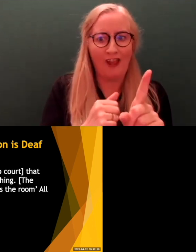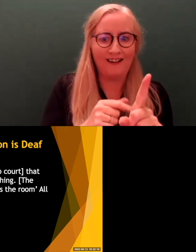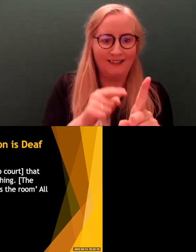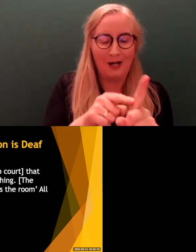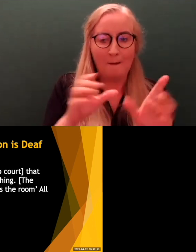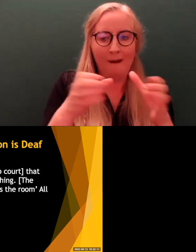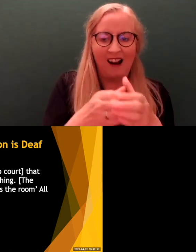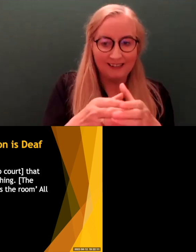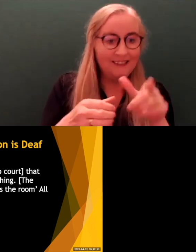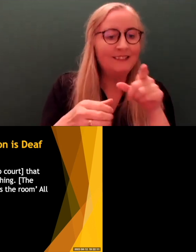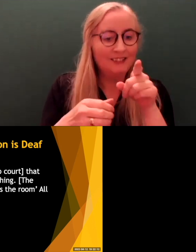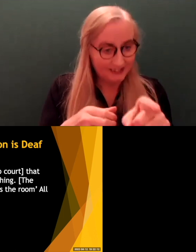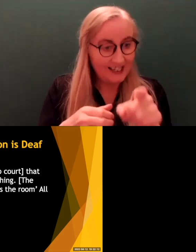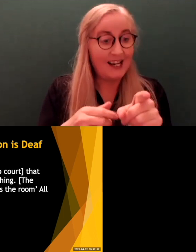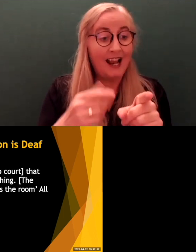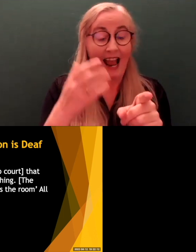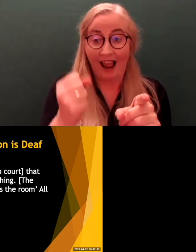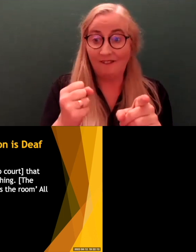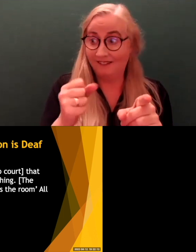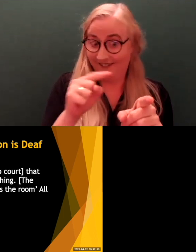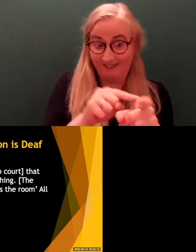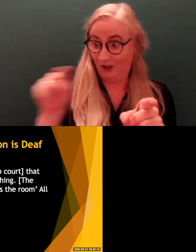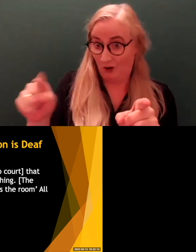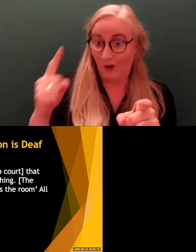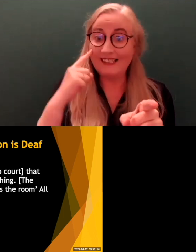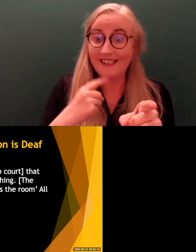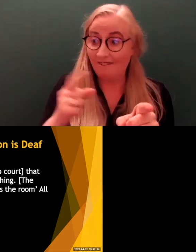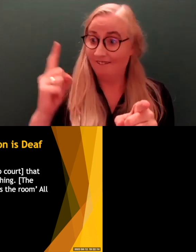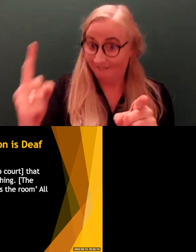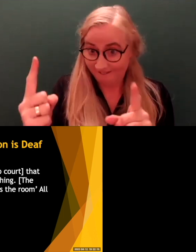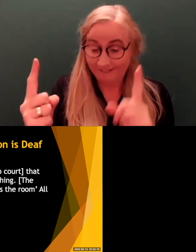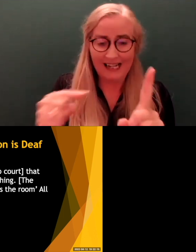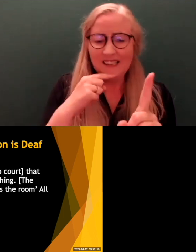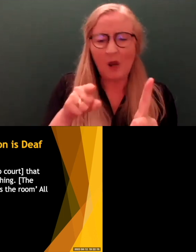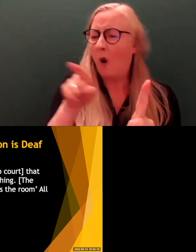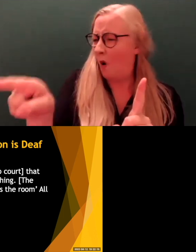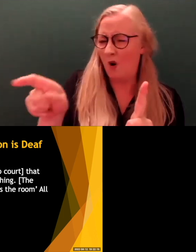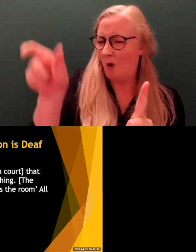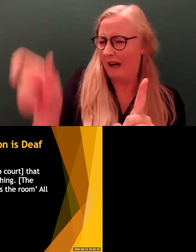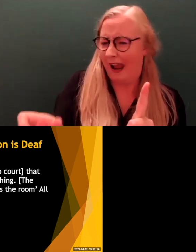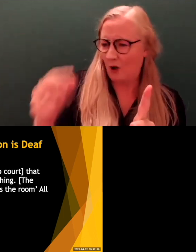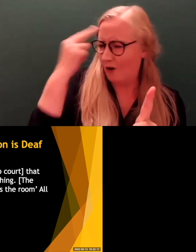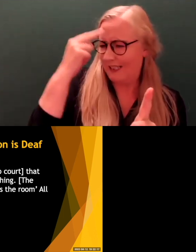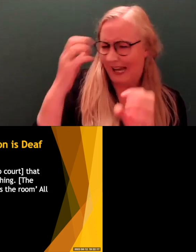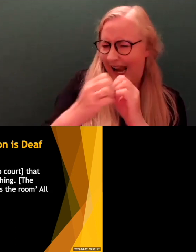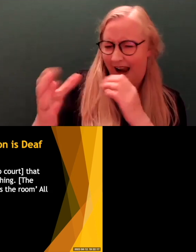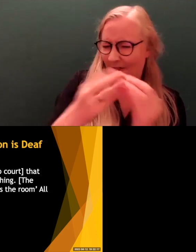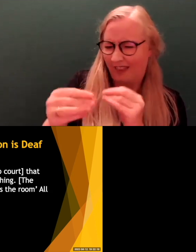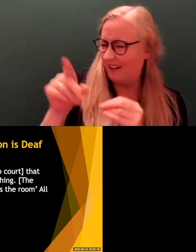by a party to the court. So the other side suggested that your client understands everything. So the deaf person understands everything. Your